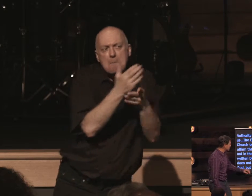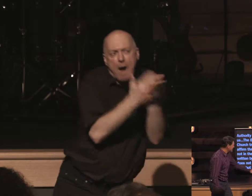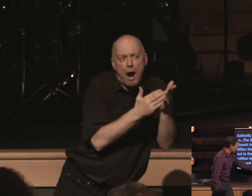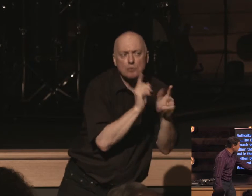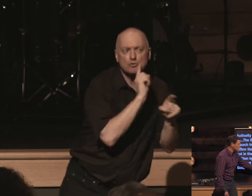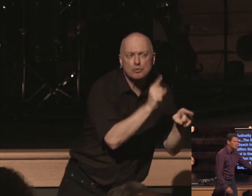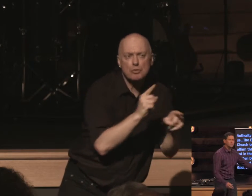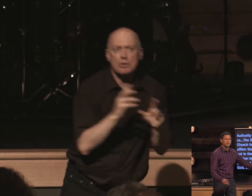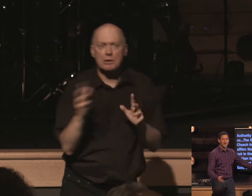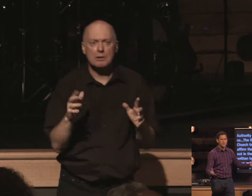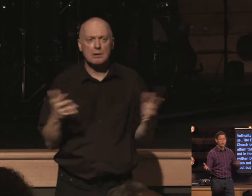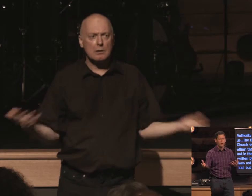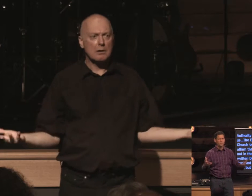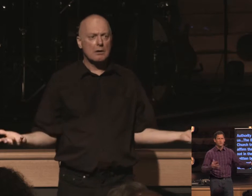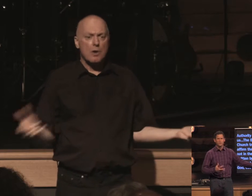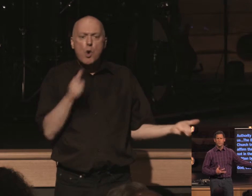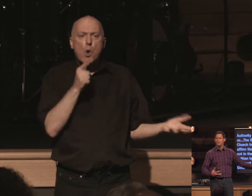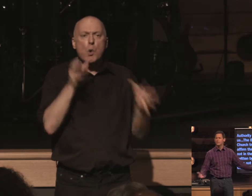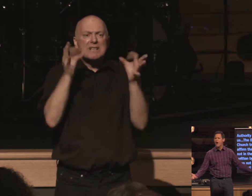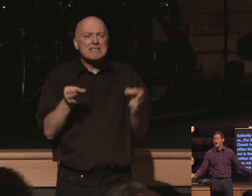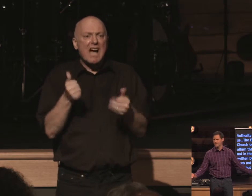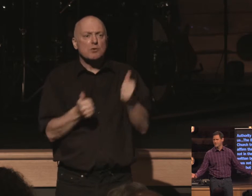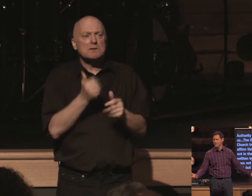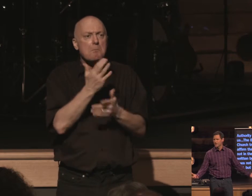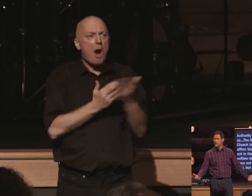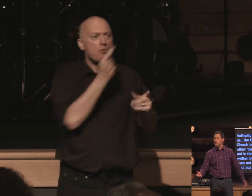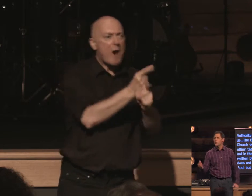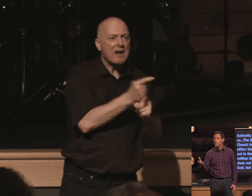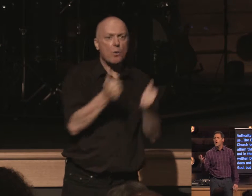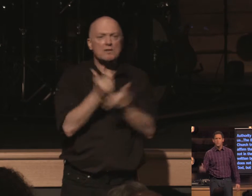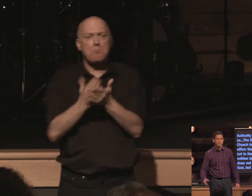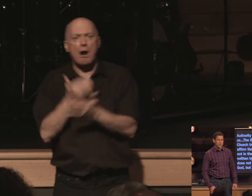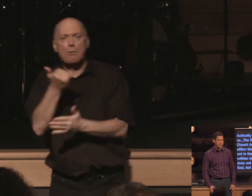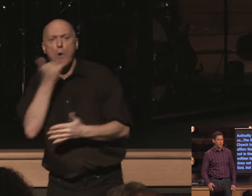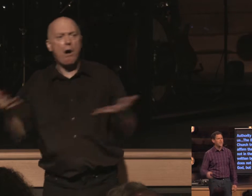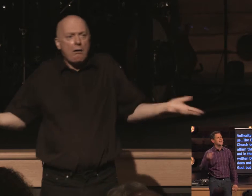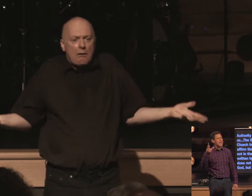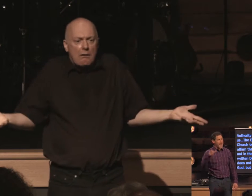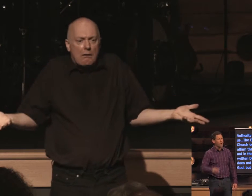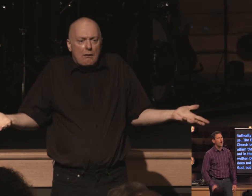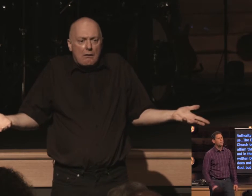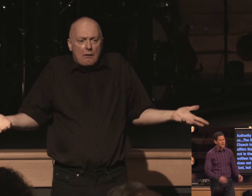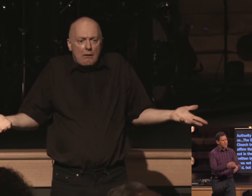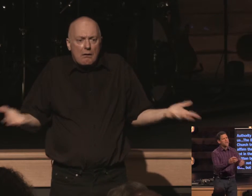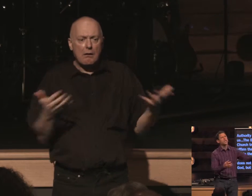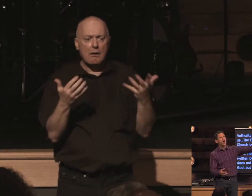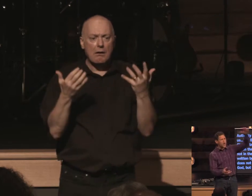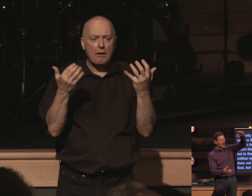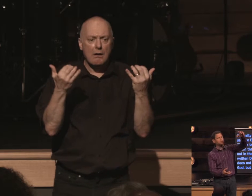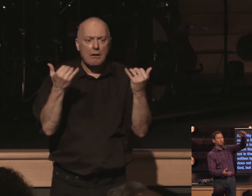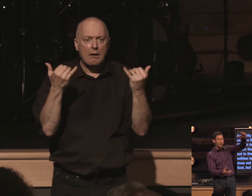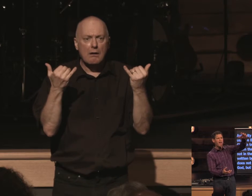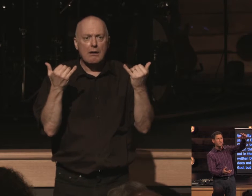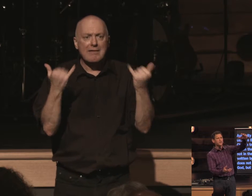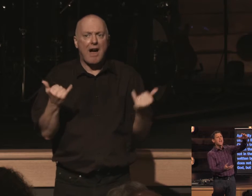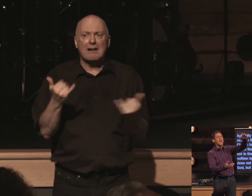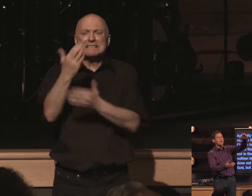contains who's deciding which which parts or in which parts or not who are the people that now are becoming god themselves and